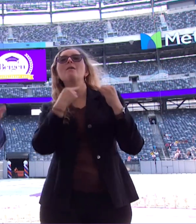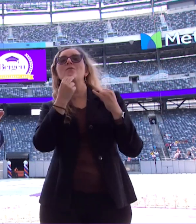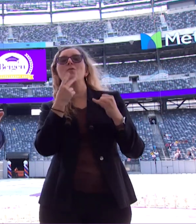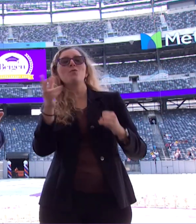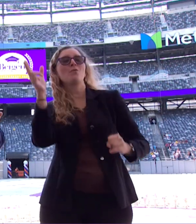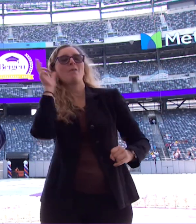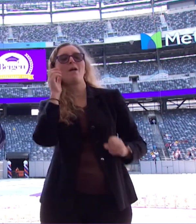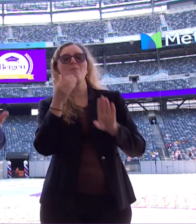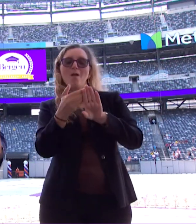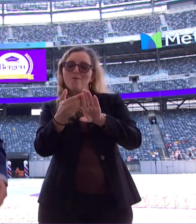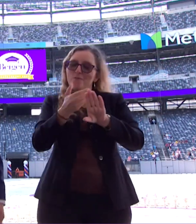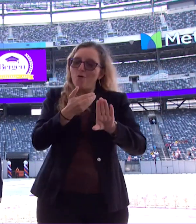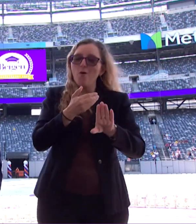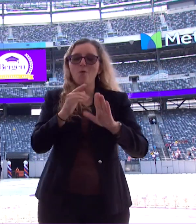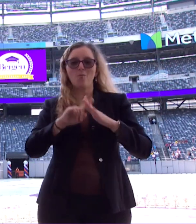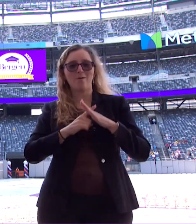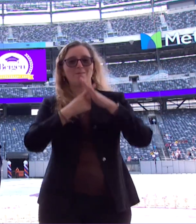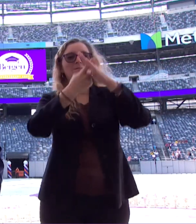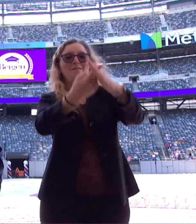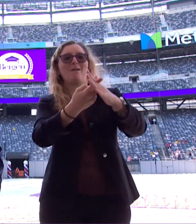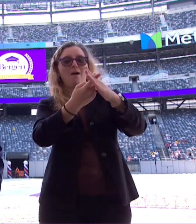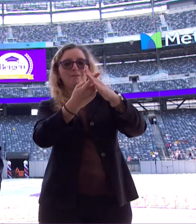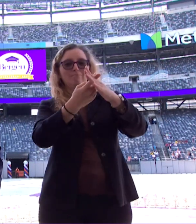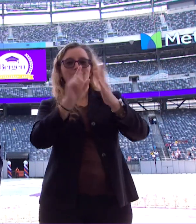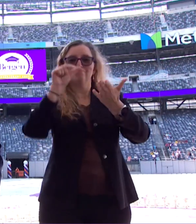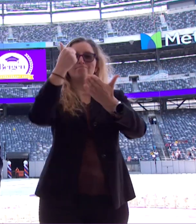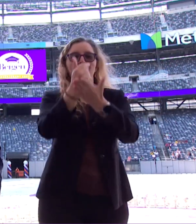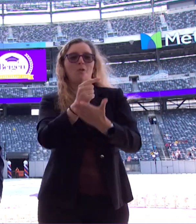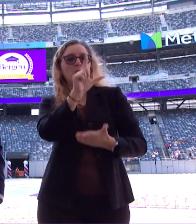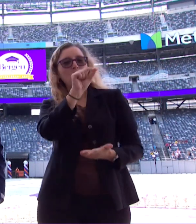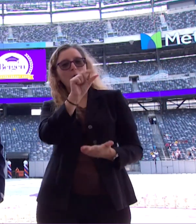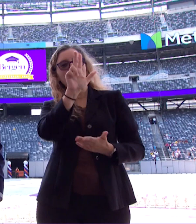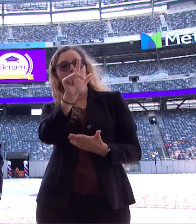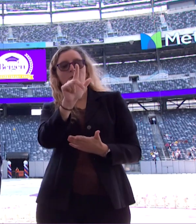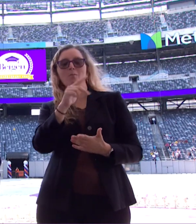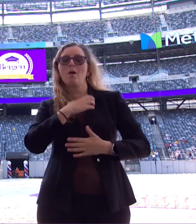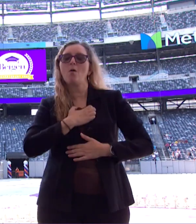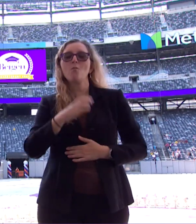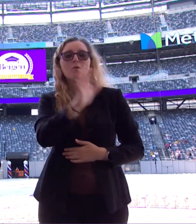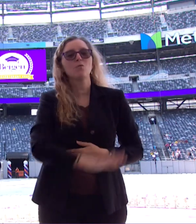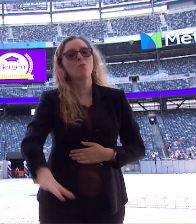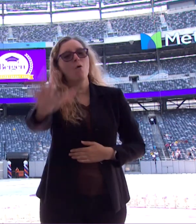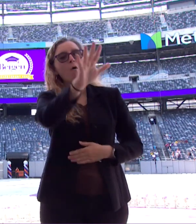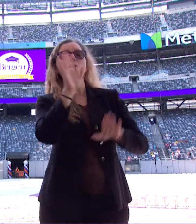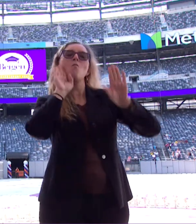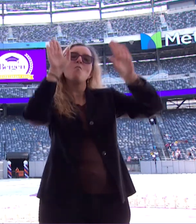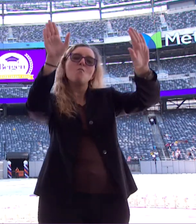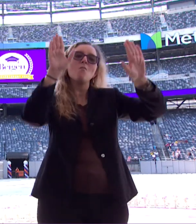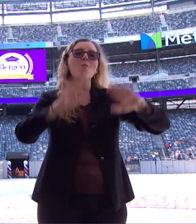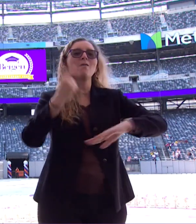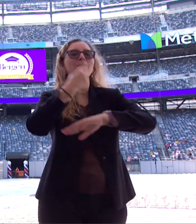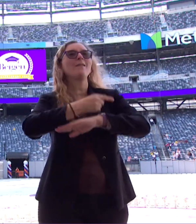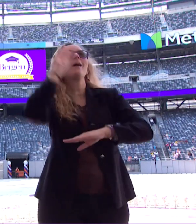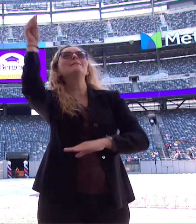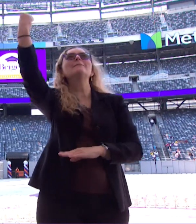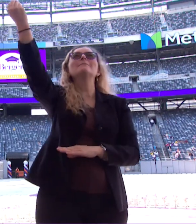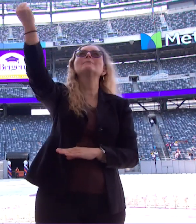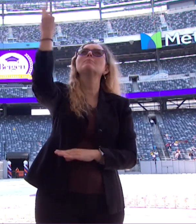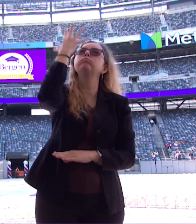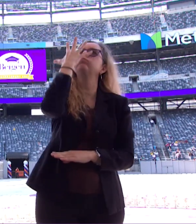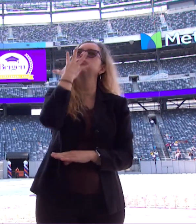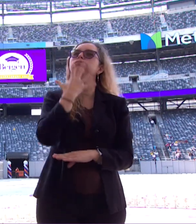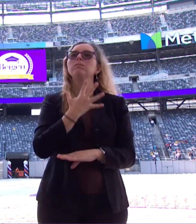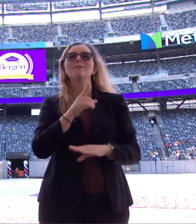before we kick off commencement 2023. I wish you all a great day. The sun is shining at a